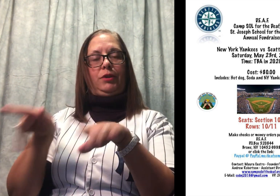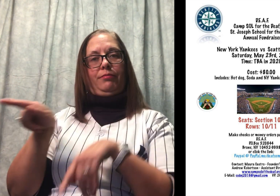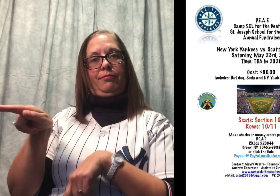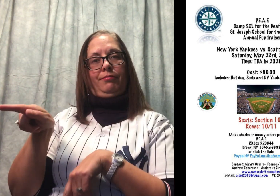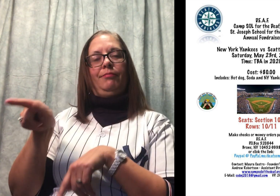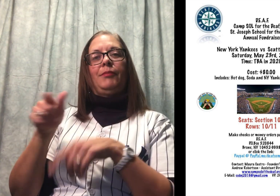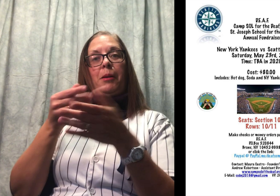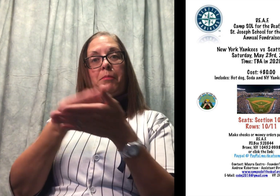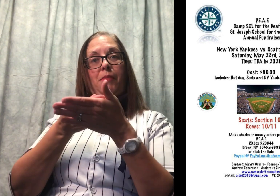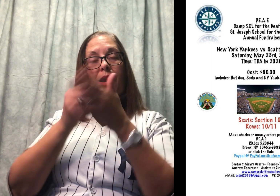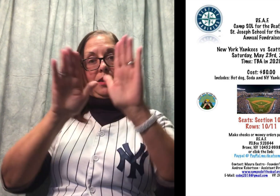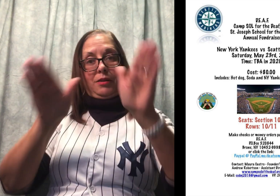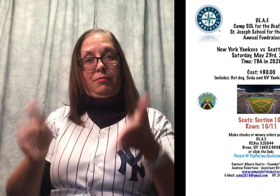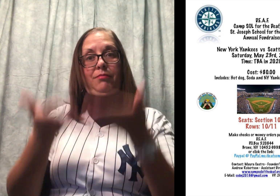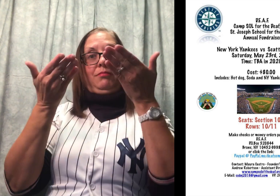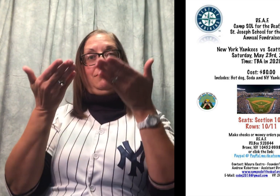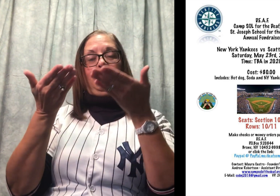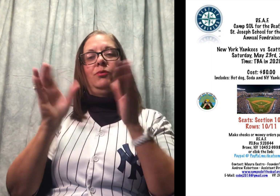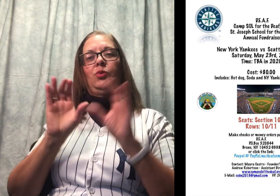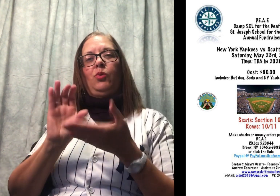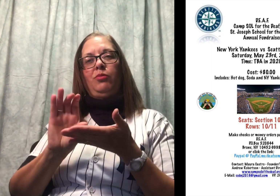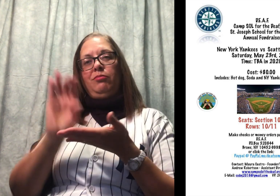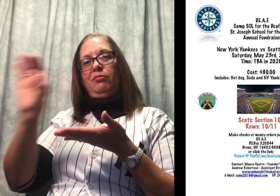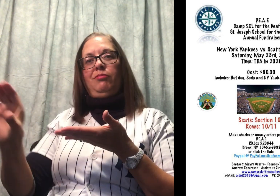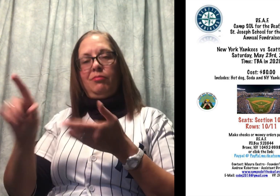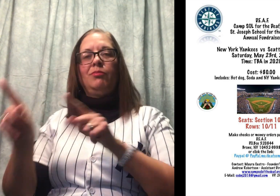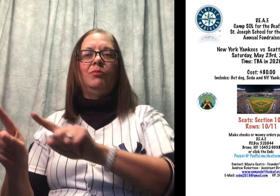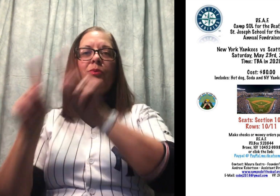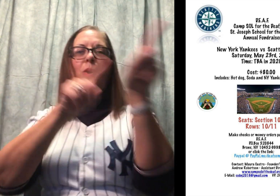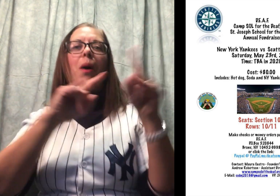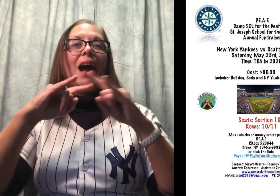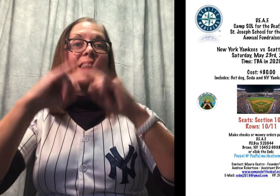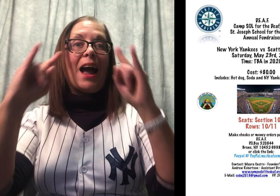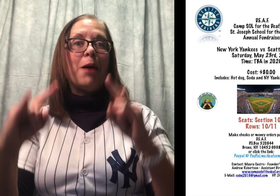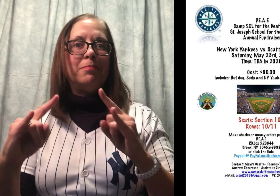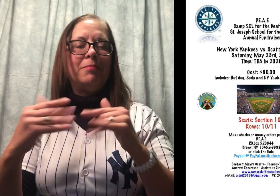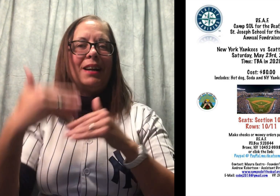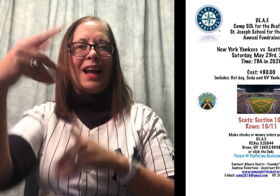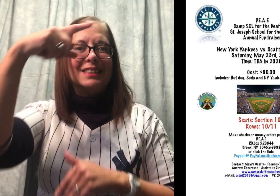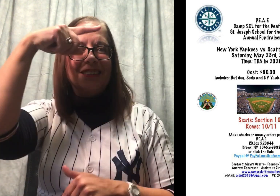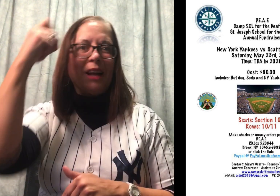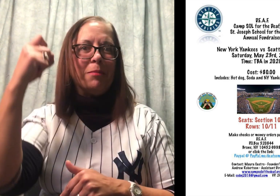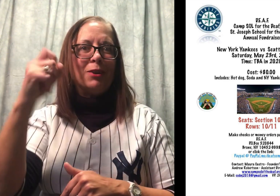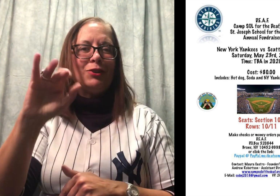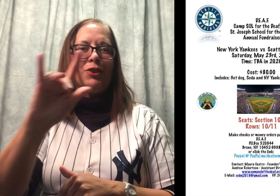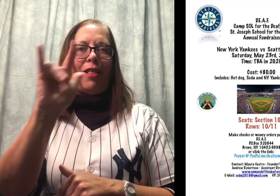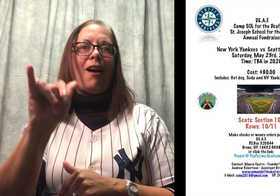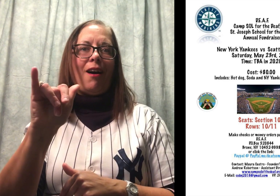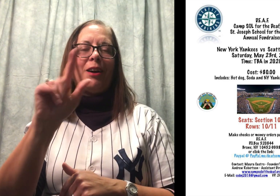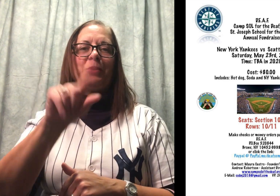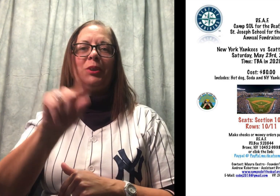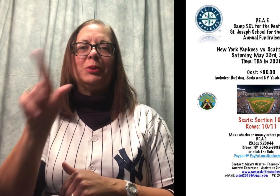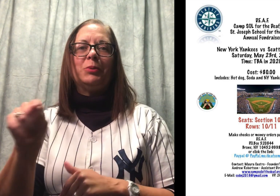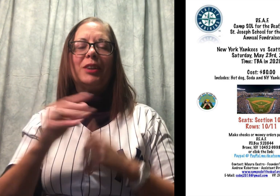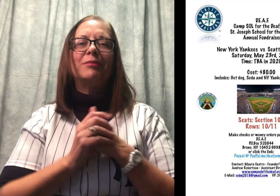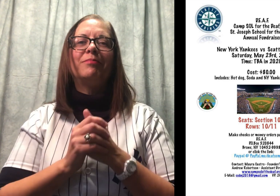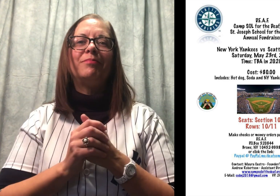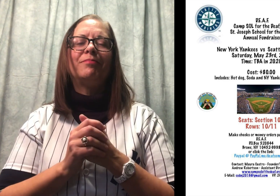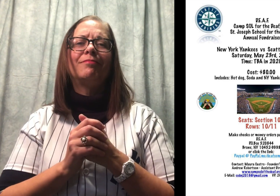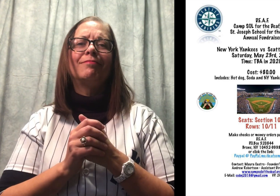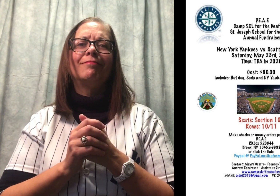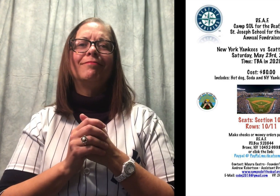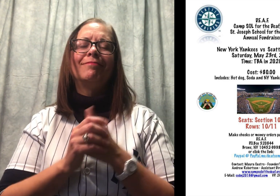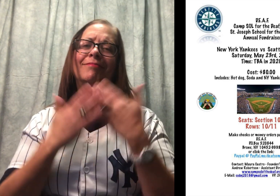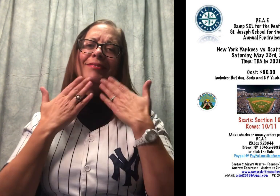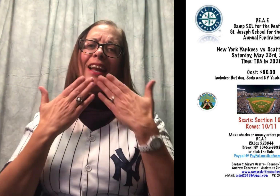to go to the I can't... I don't I want